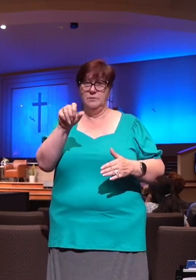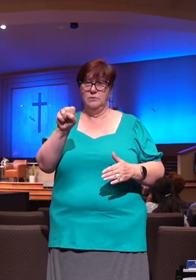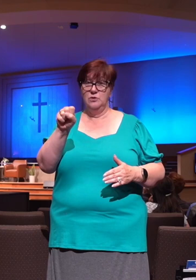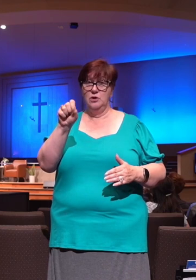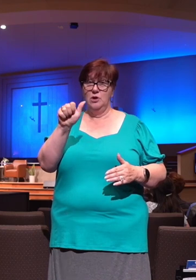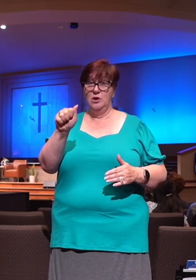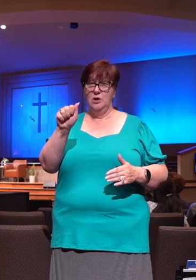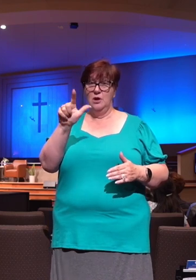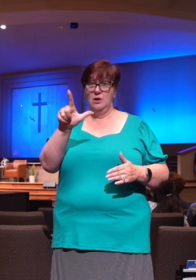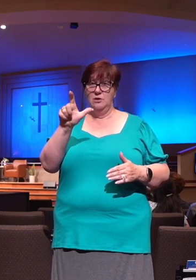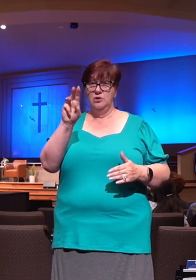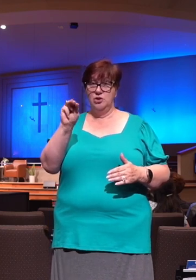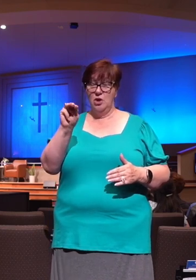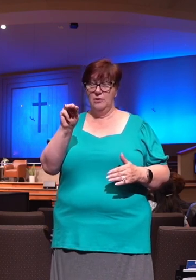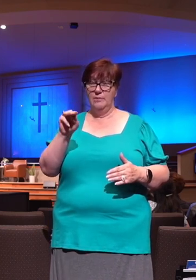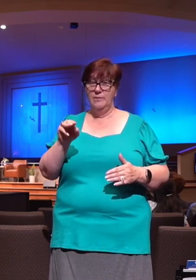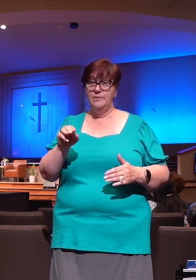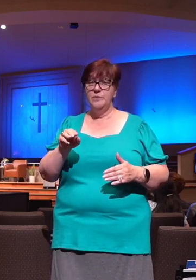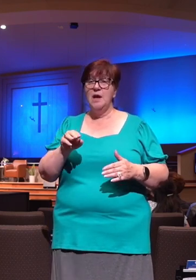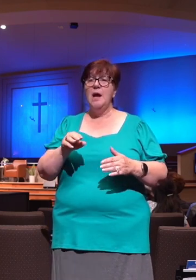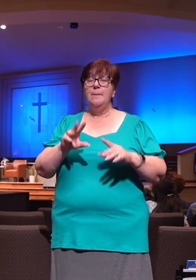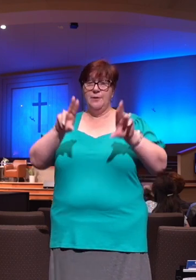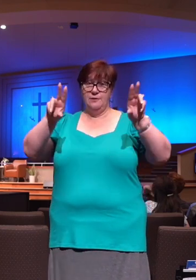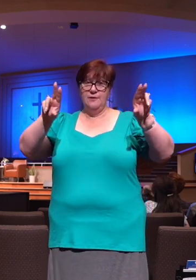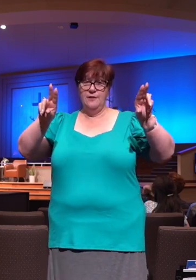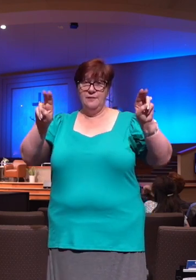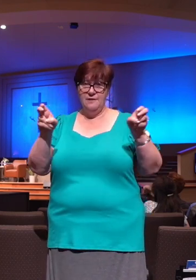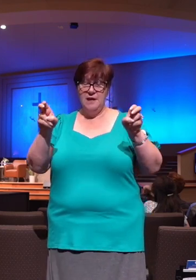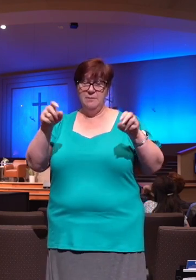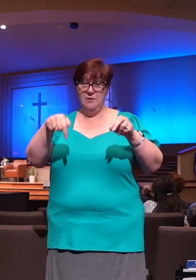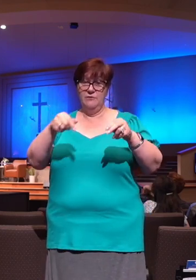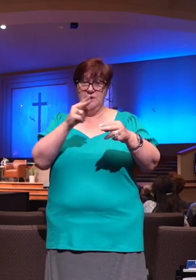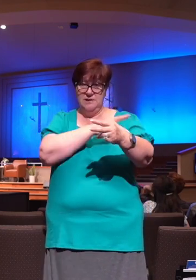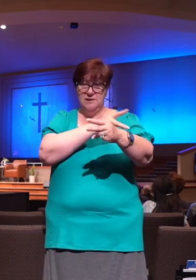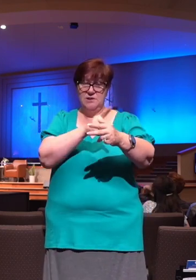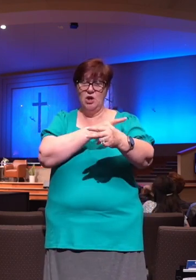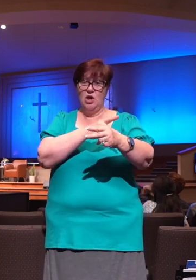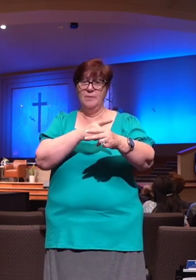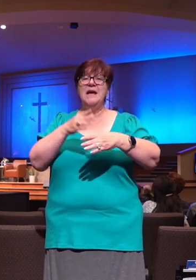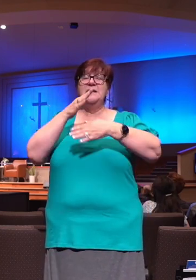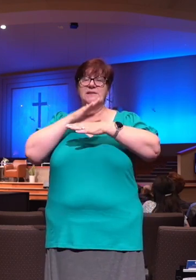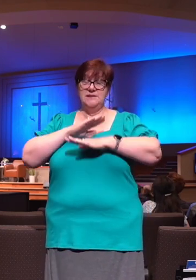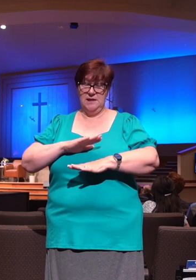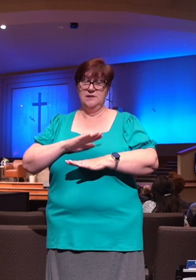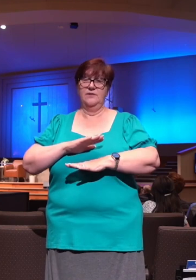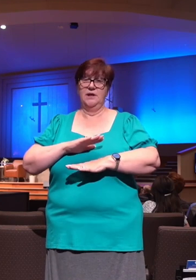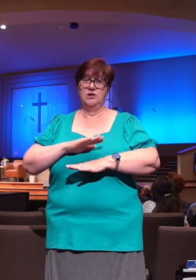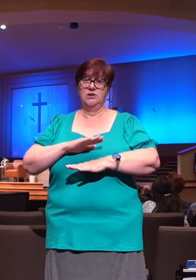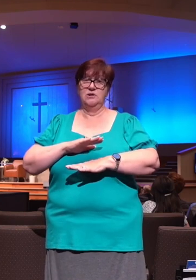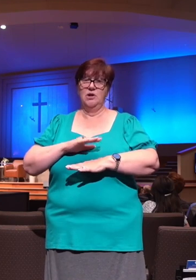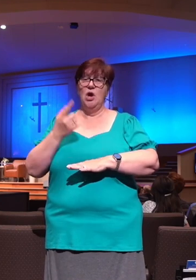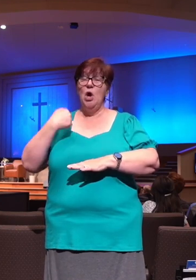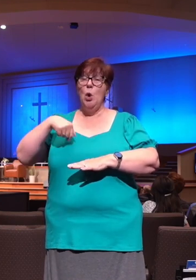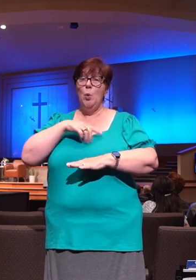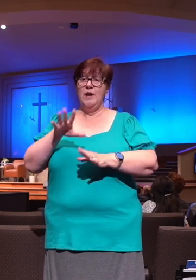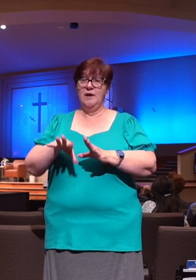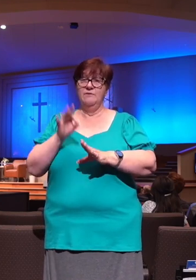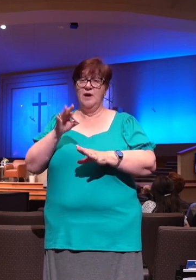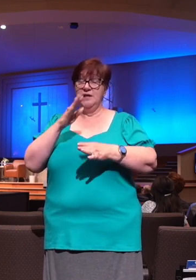is satisfaction. That's instructive to our hearts because we can find satisfaction no matter what season that we're in. And when